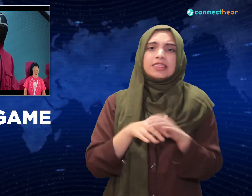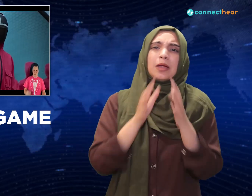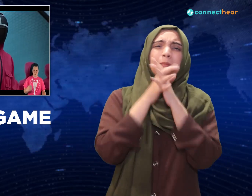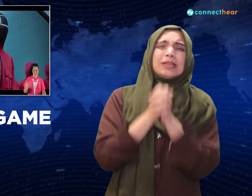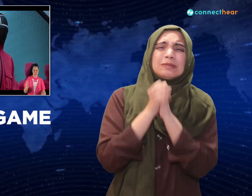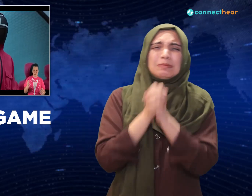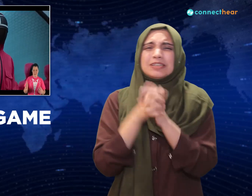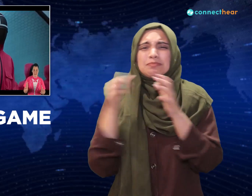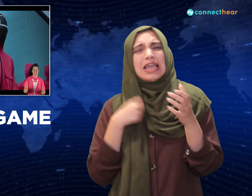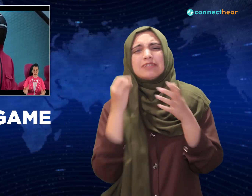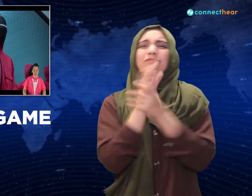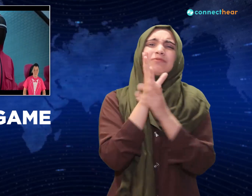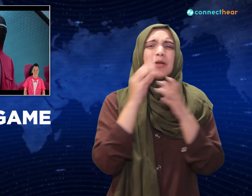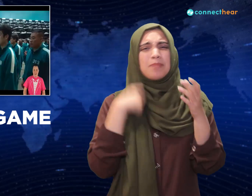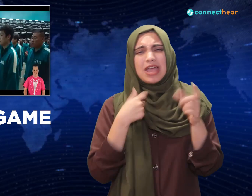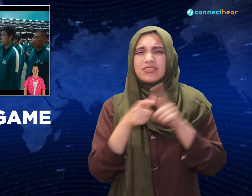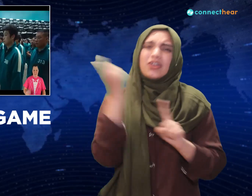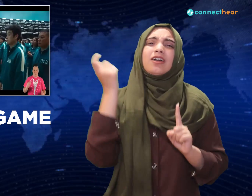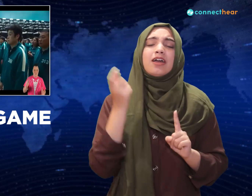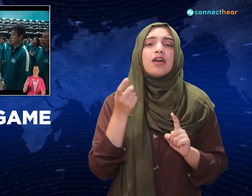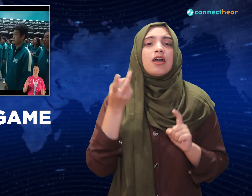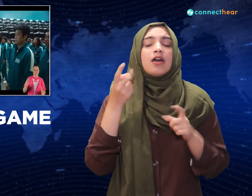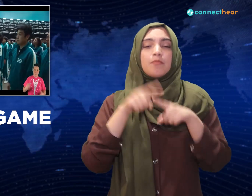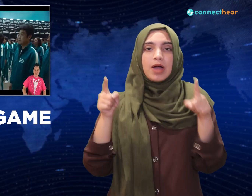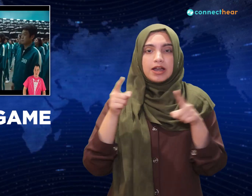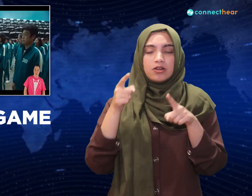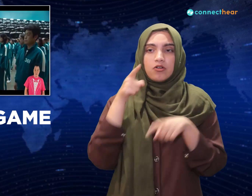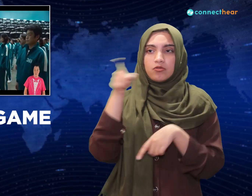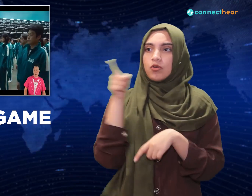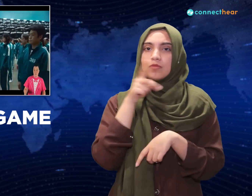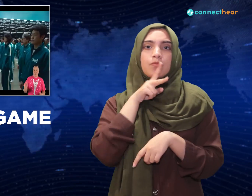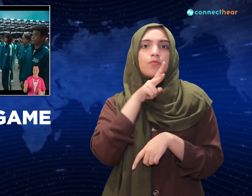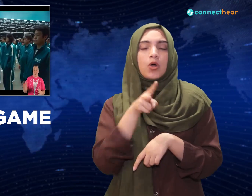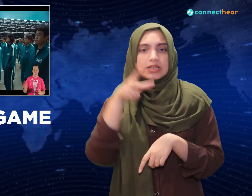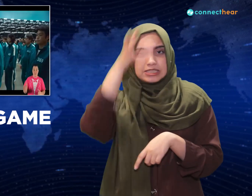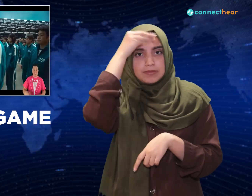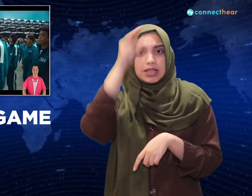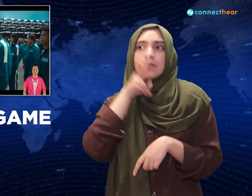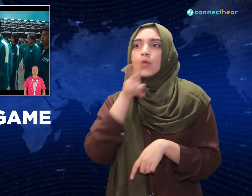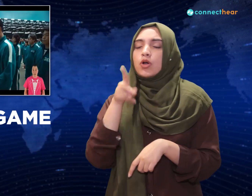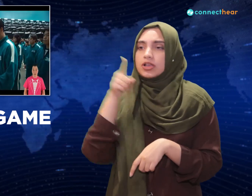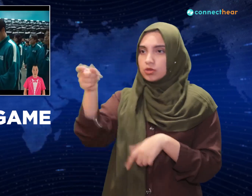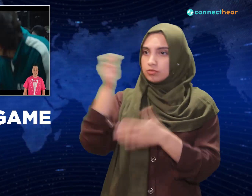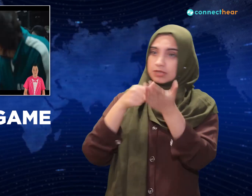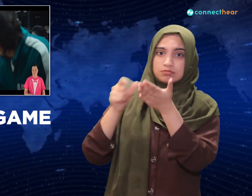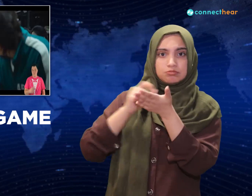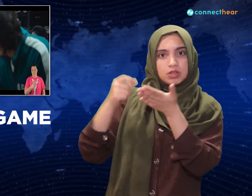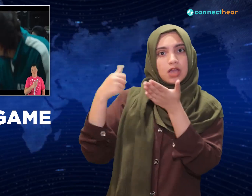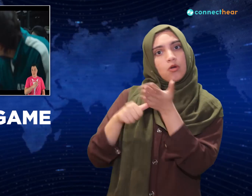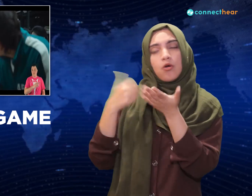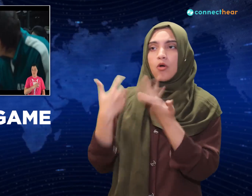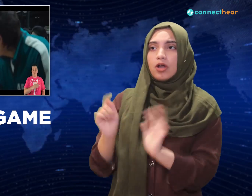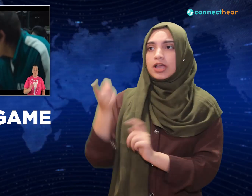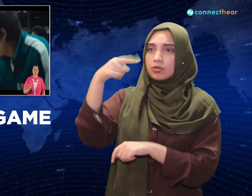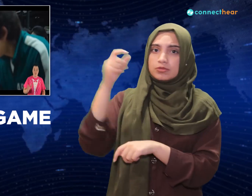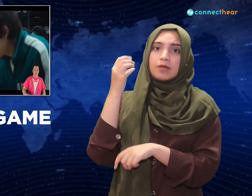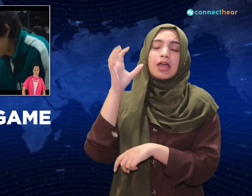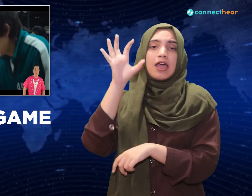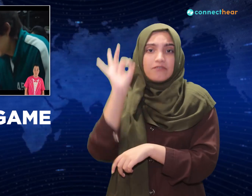hey you're not kidnapped. Everything's above board here, and remember in the contracts you signed, if 50% of you vote to go home